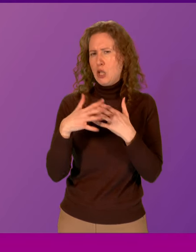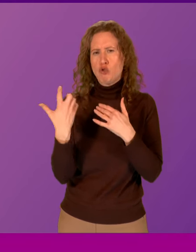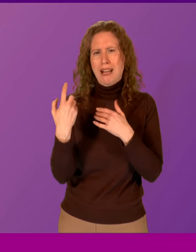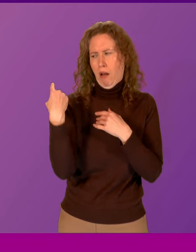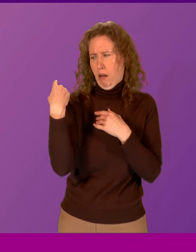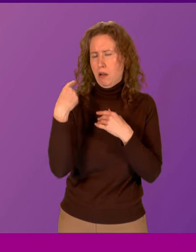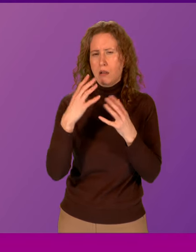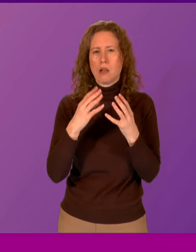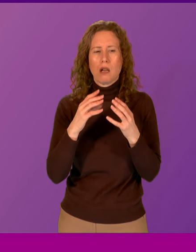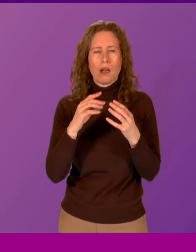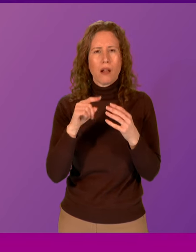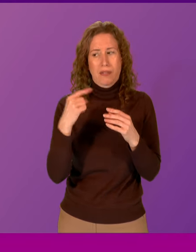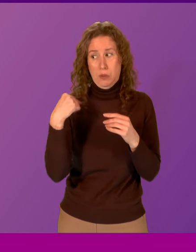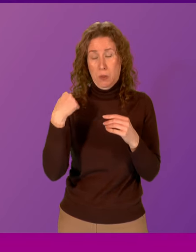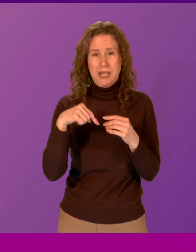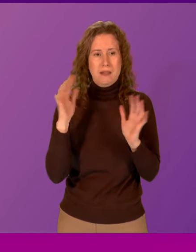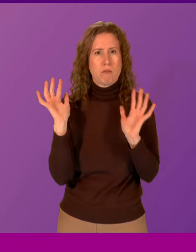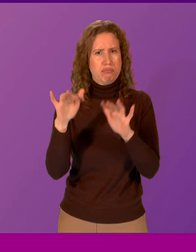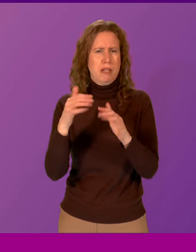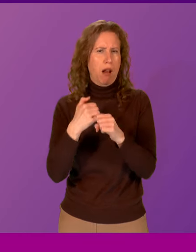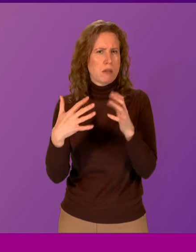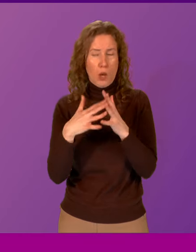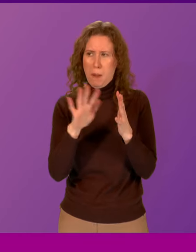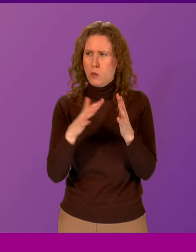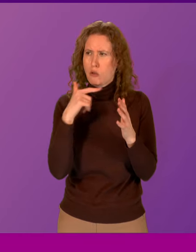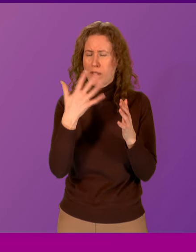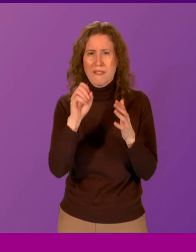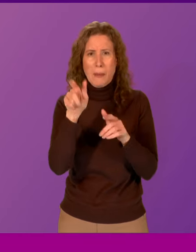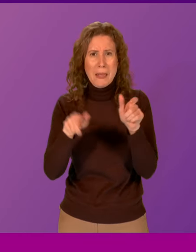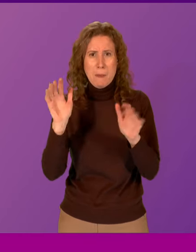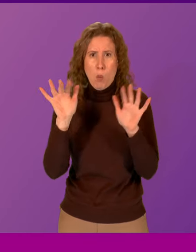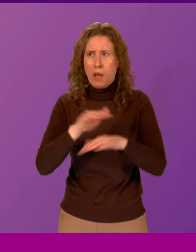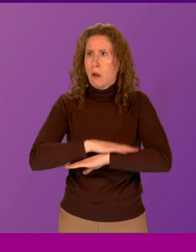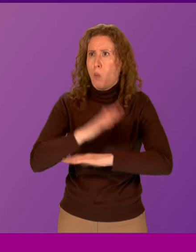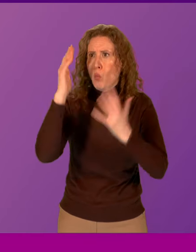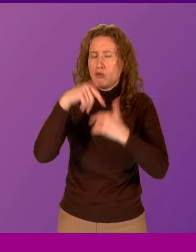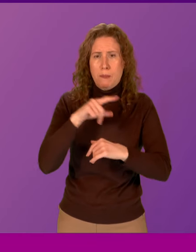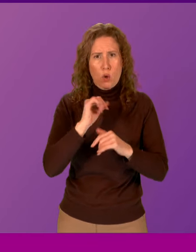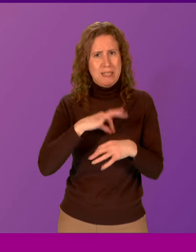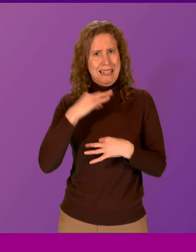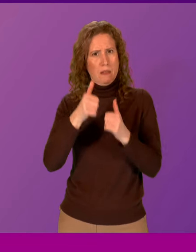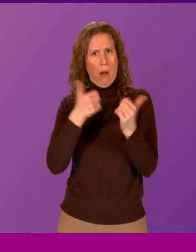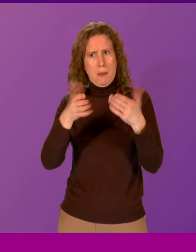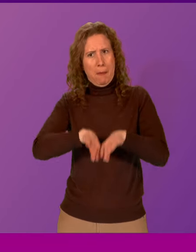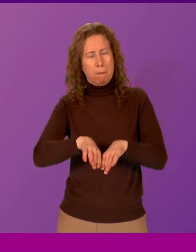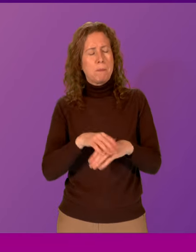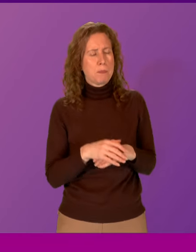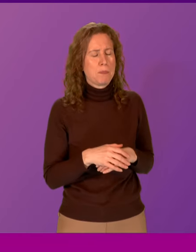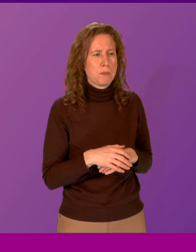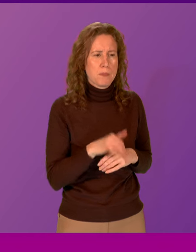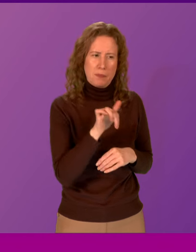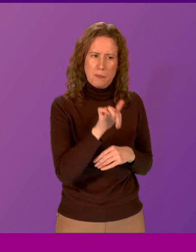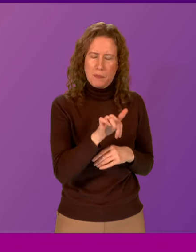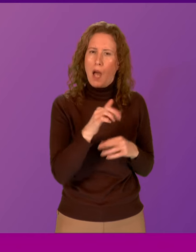SLCC earlier this week, which was attended by 150 people? First Minister. Yes, I'm hopeful that the SLCC will be